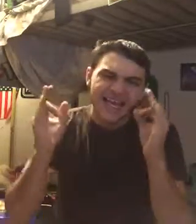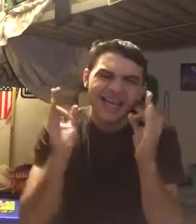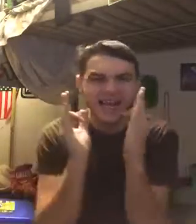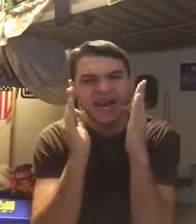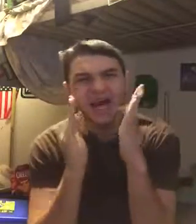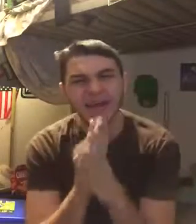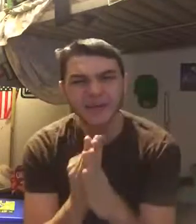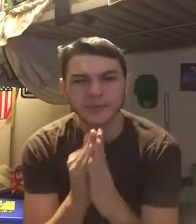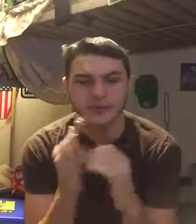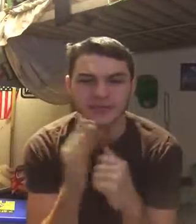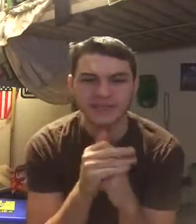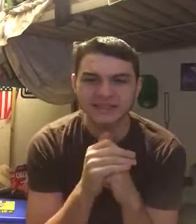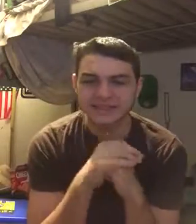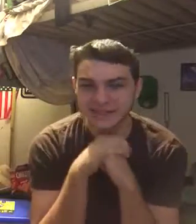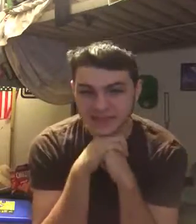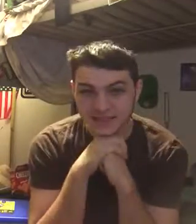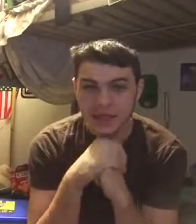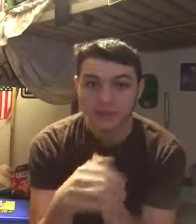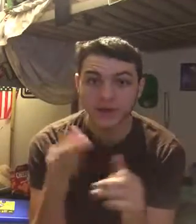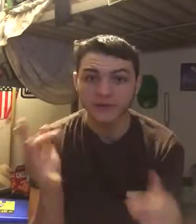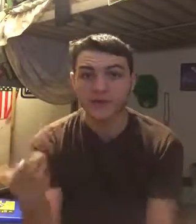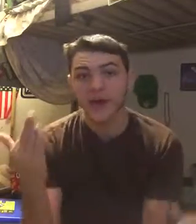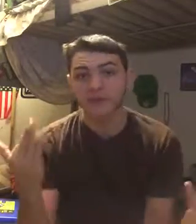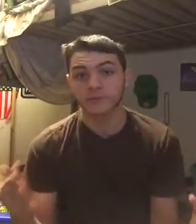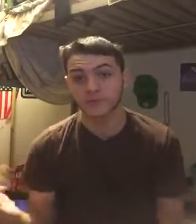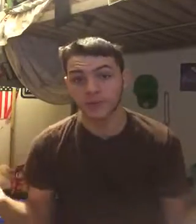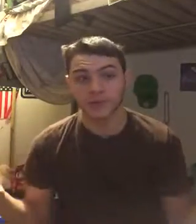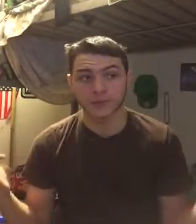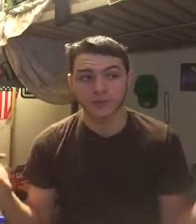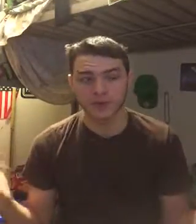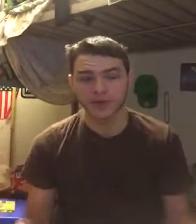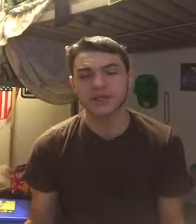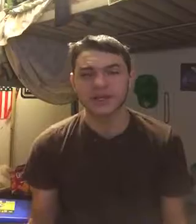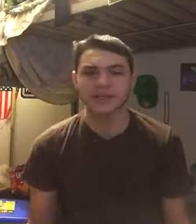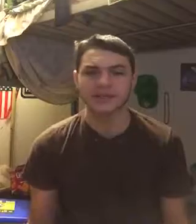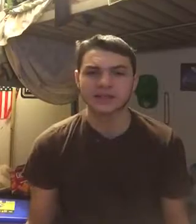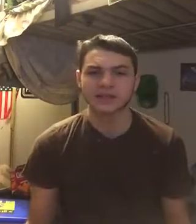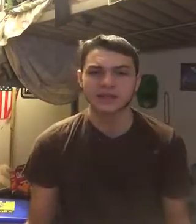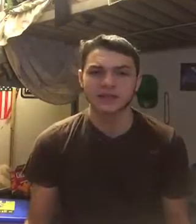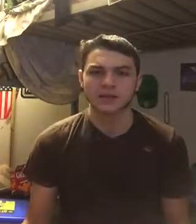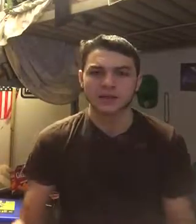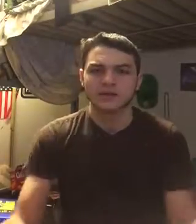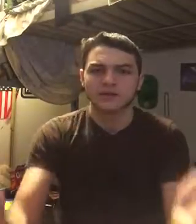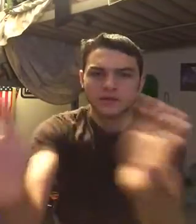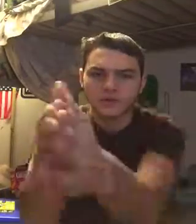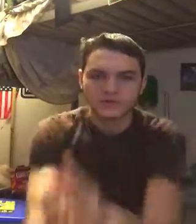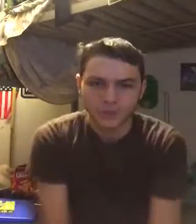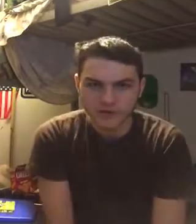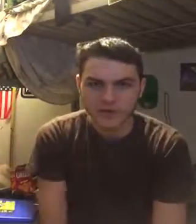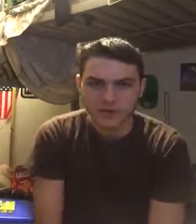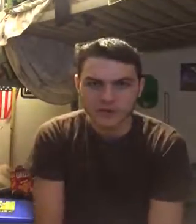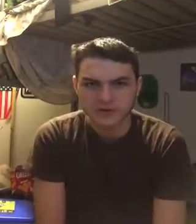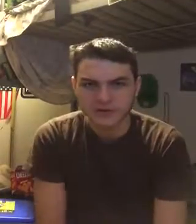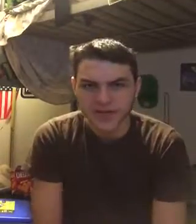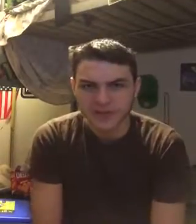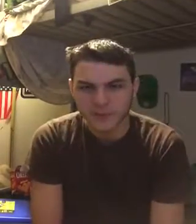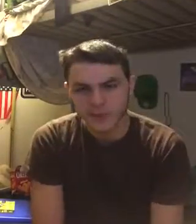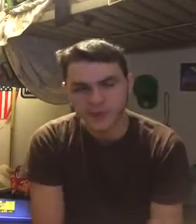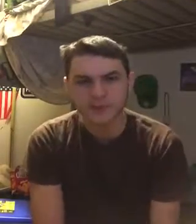and I am going to be discussing a topic that I've been really well, it's more football news. I've been really